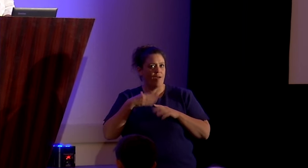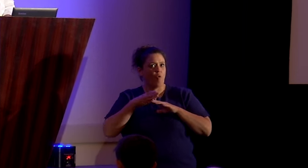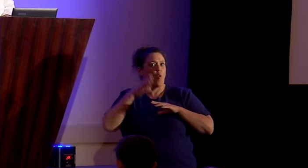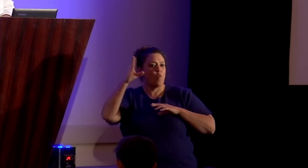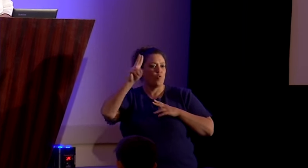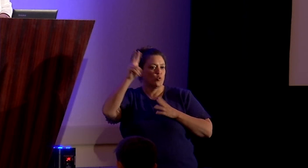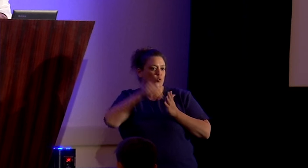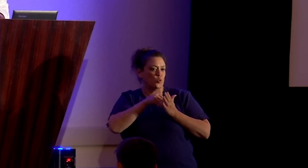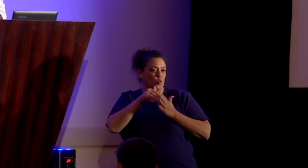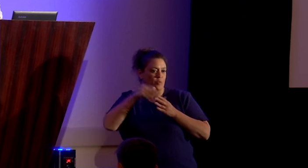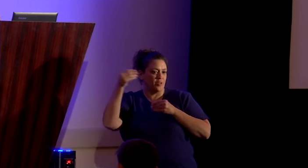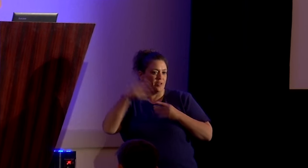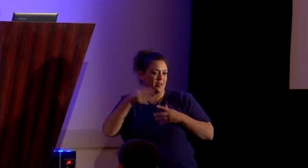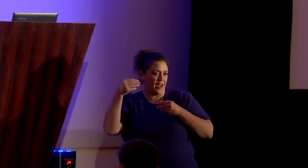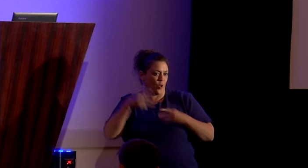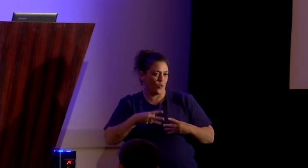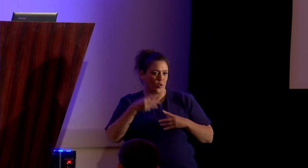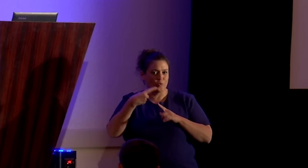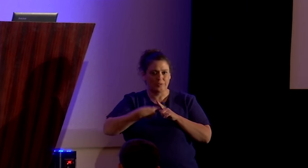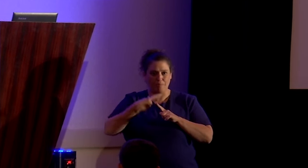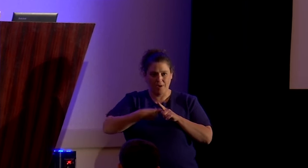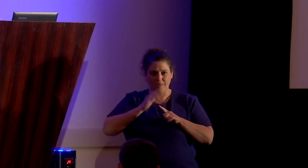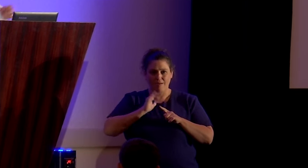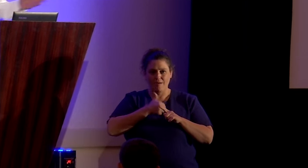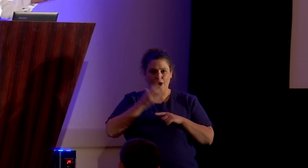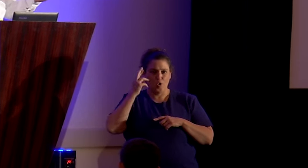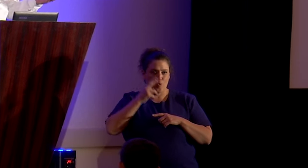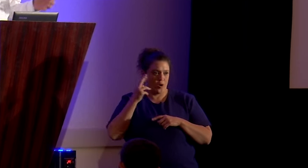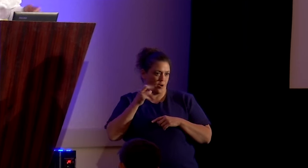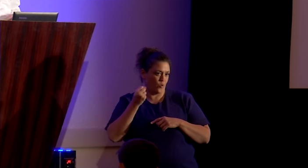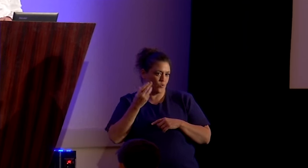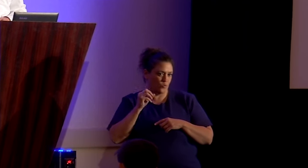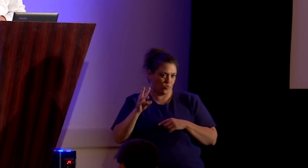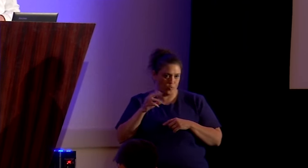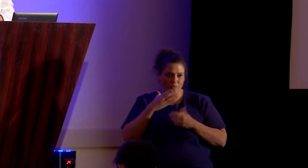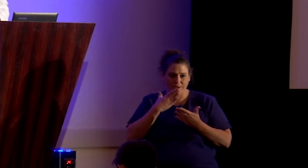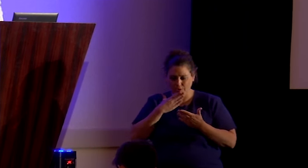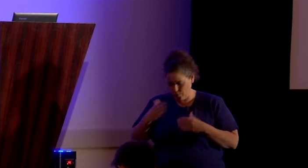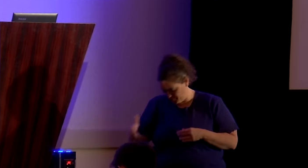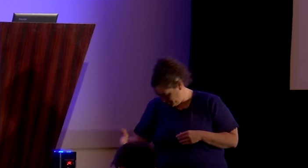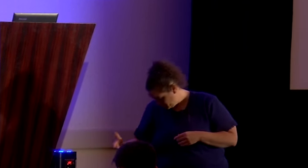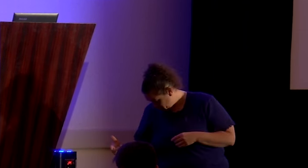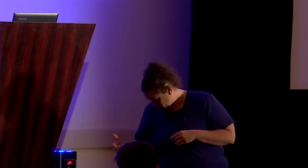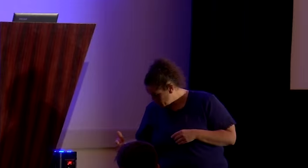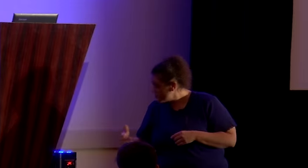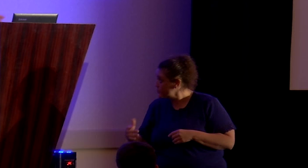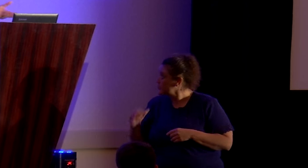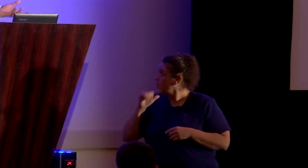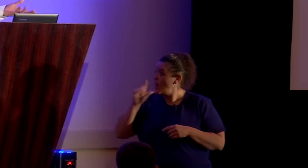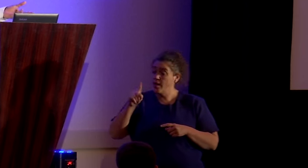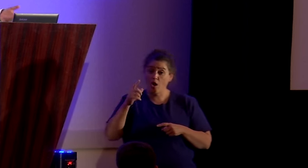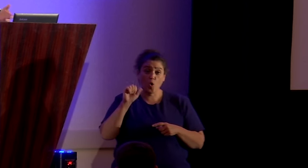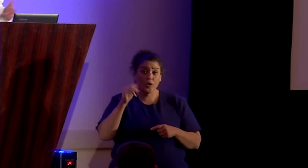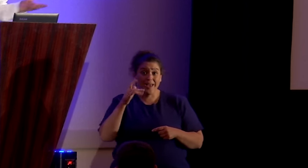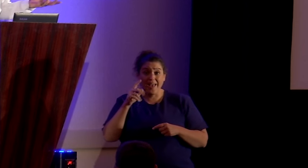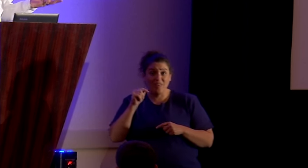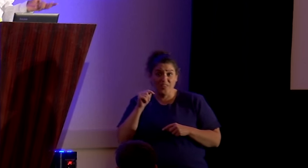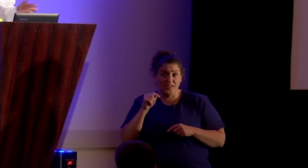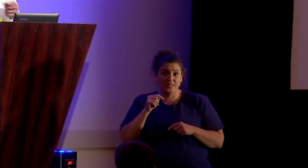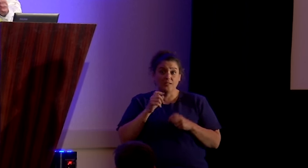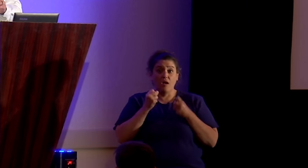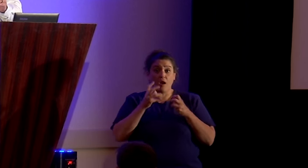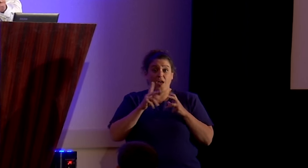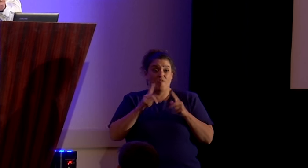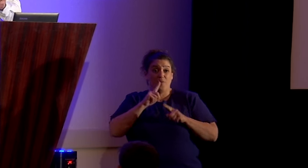month on that radio show is that crazy thank you and not just atheists are listening a lot of people with various